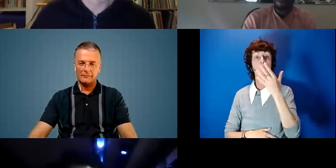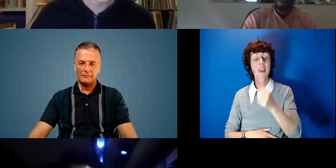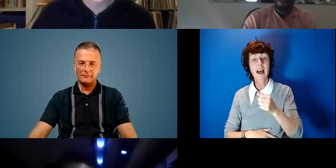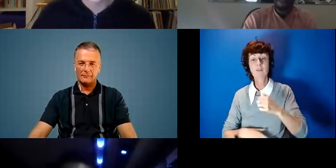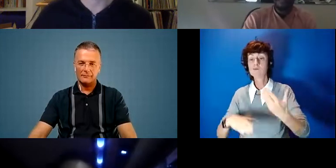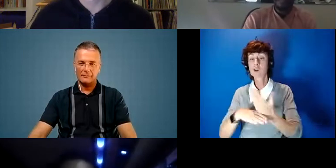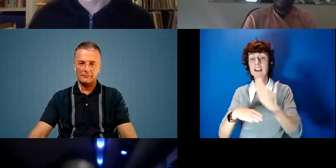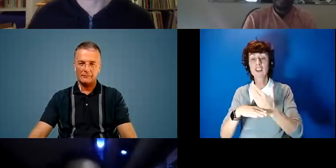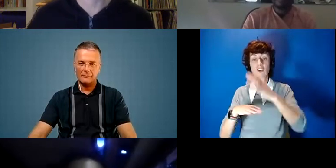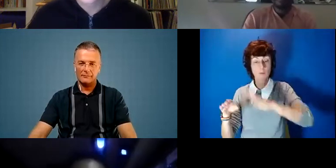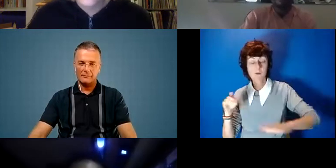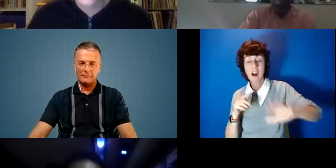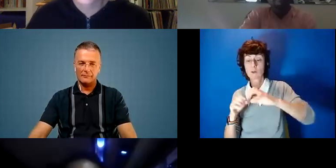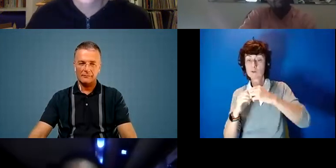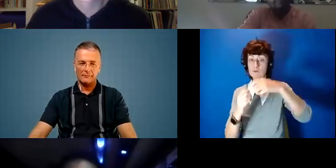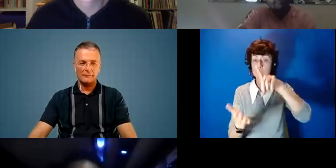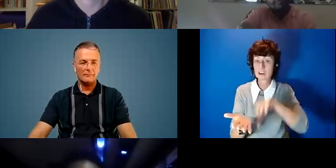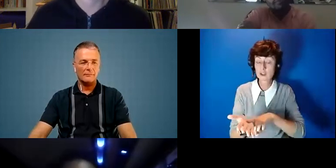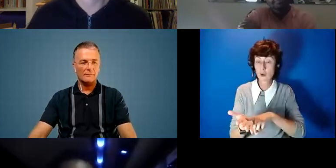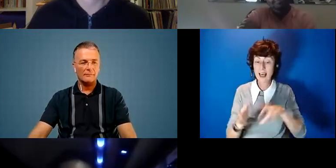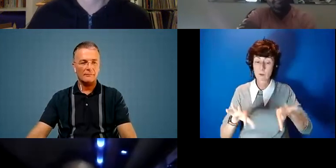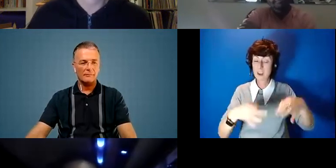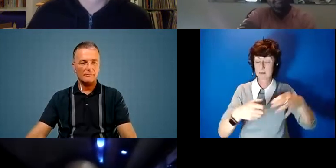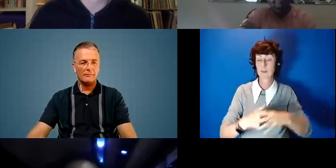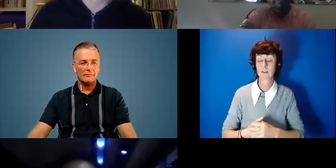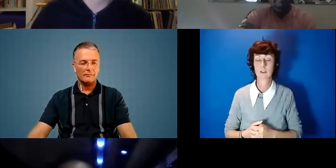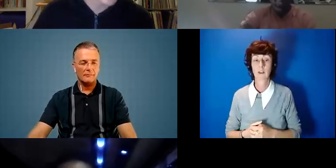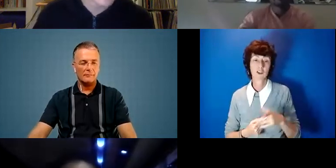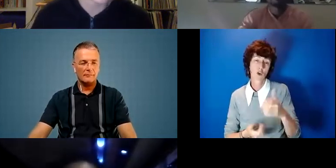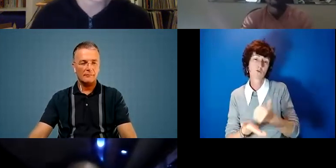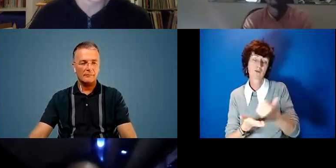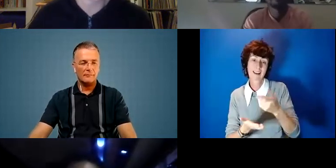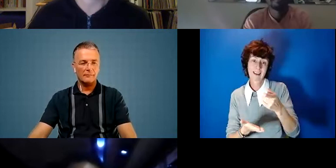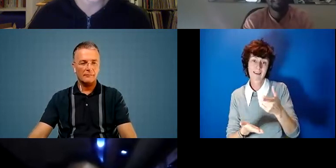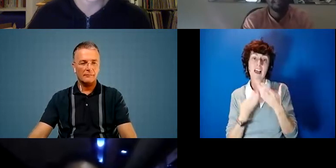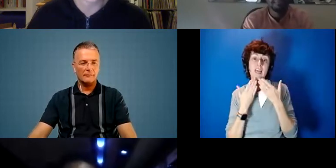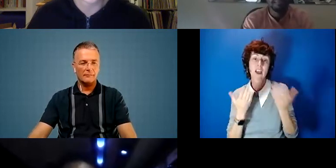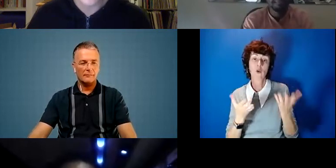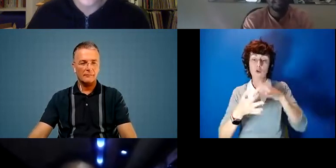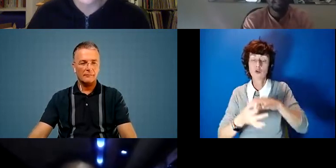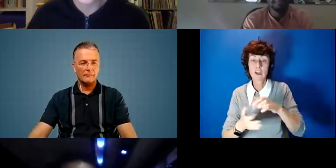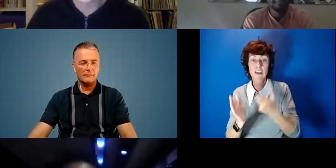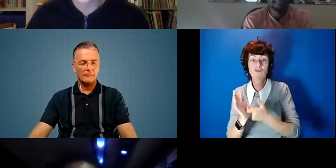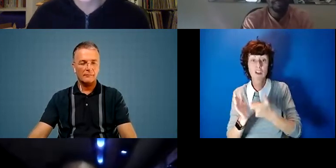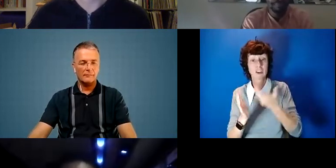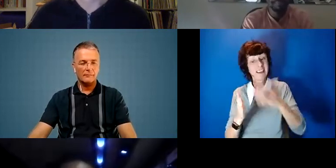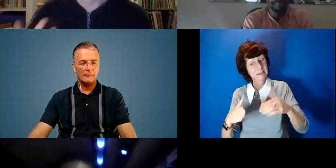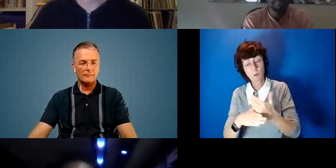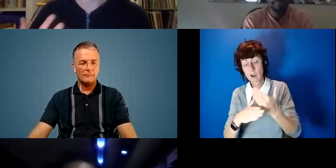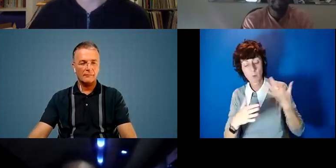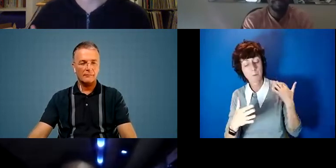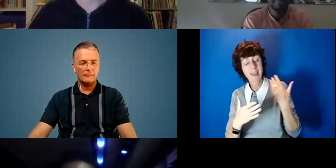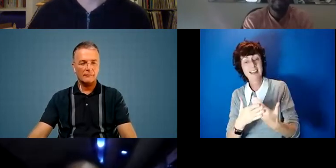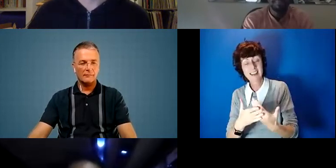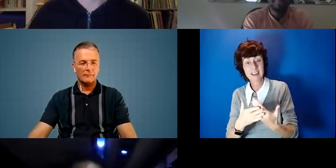and Western Superman. It's really brilliant that Russell is able to join us today, who's collaborated with people in the southwest of the UK over many years, but is